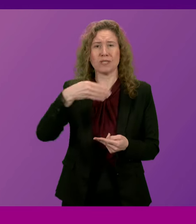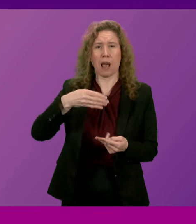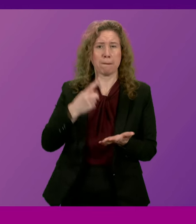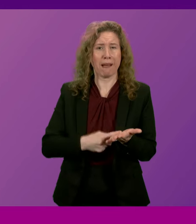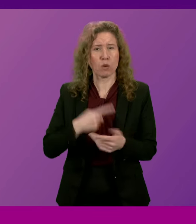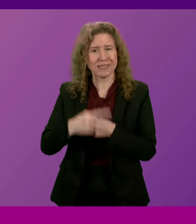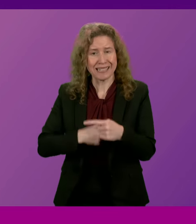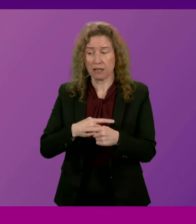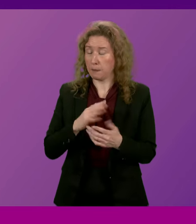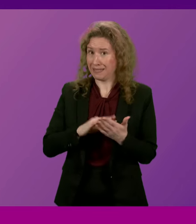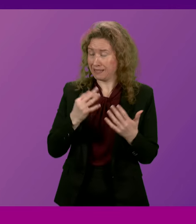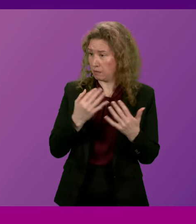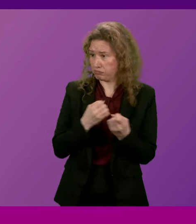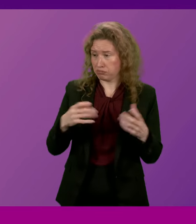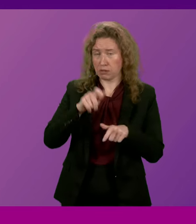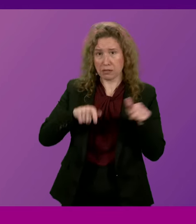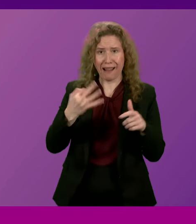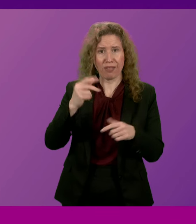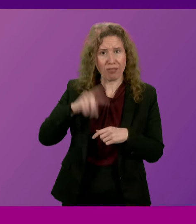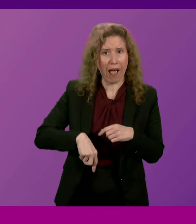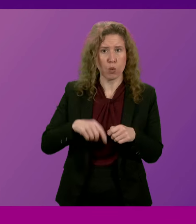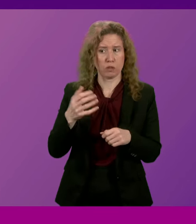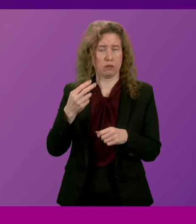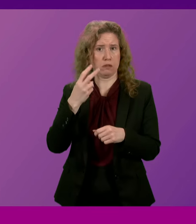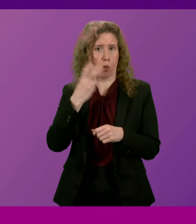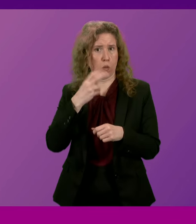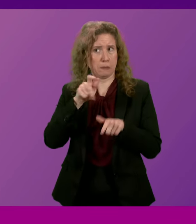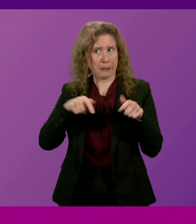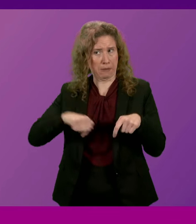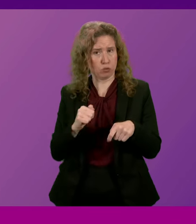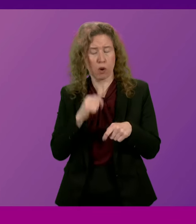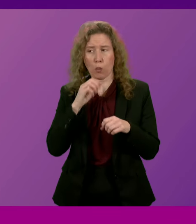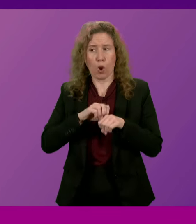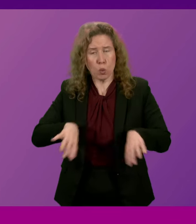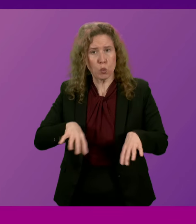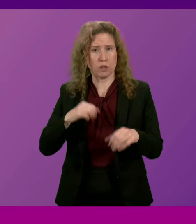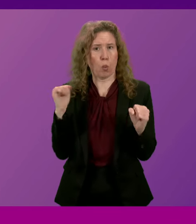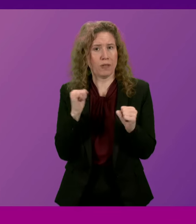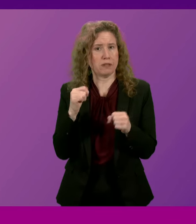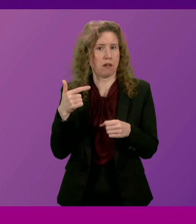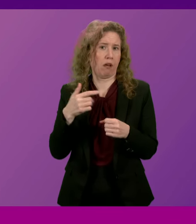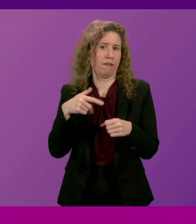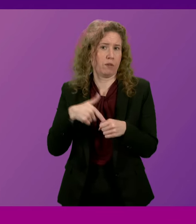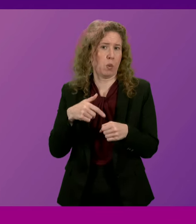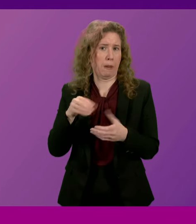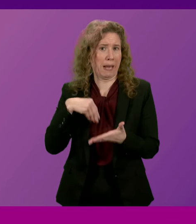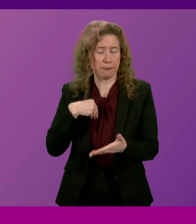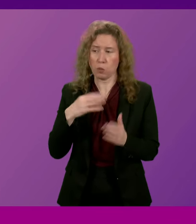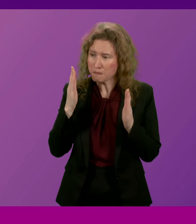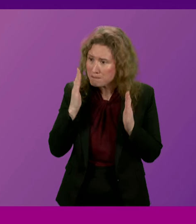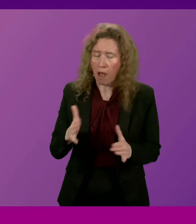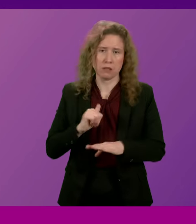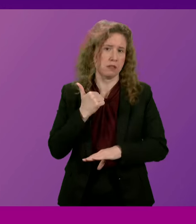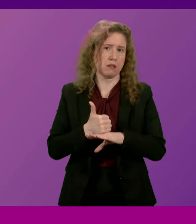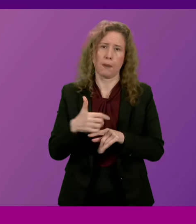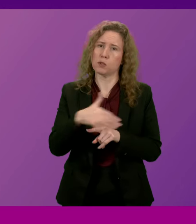,000 Scottish pensioners are to lose out on the winter fuel payment. So it is vital that the Scottish Government works on a social tariff to produce